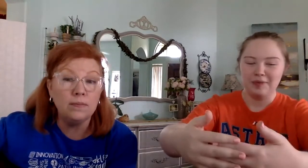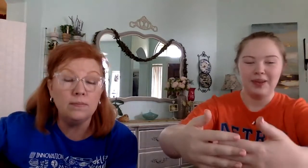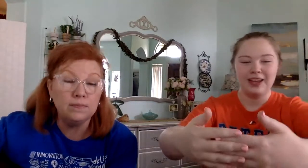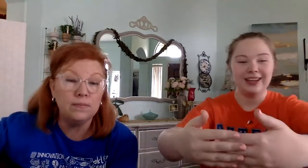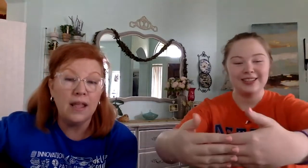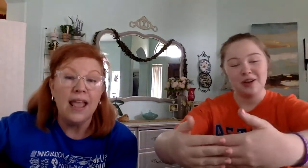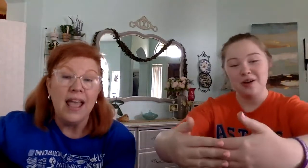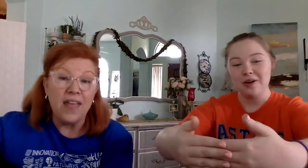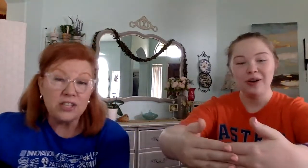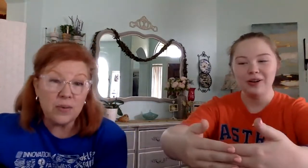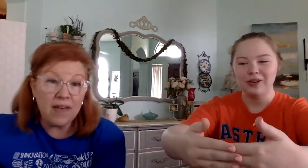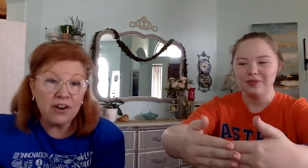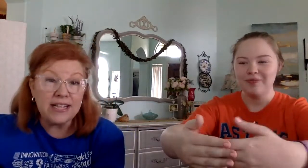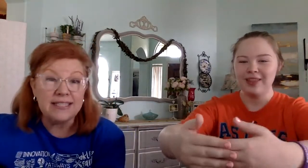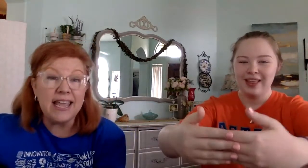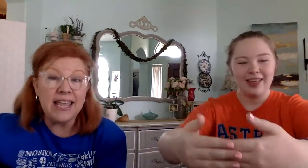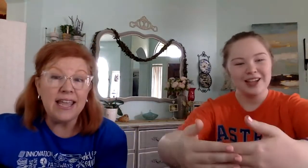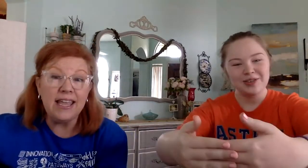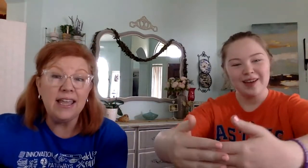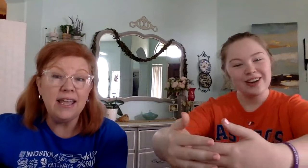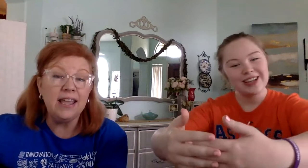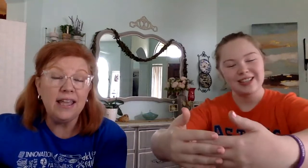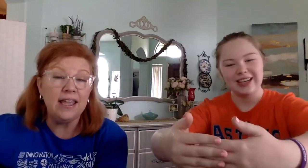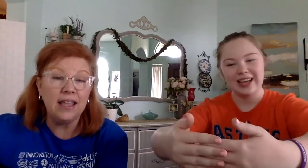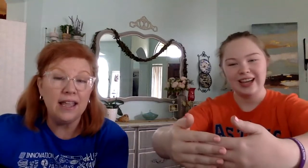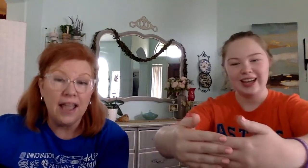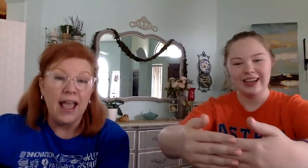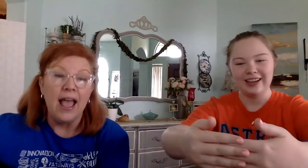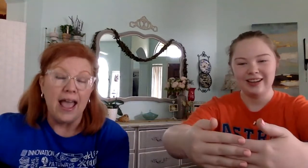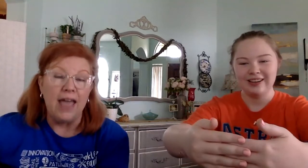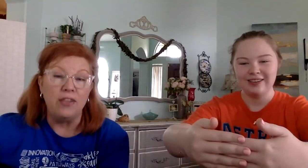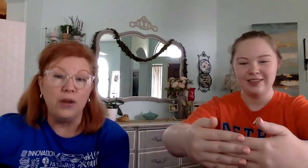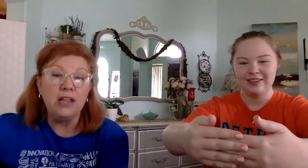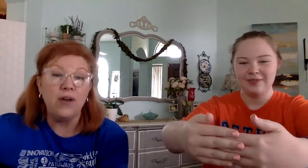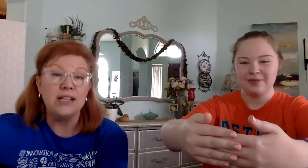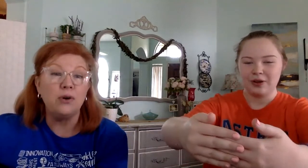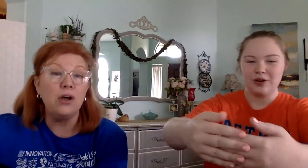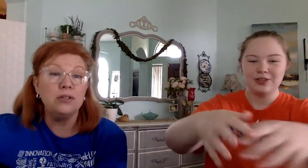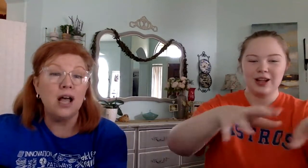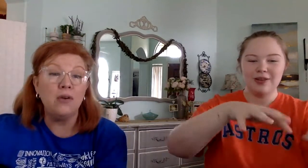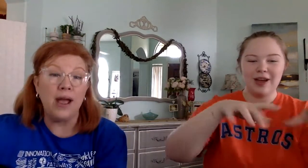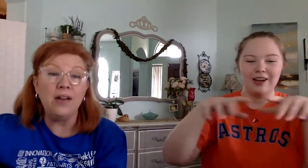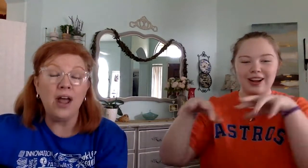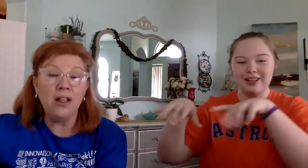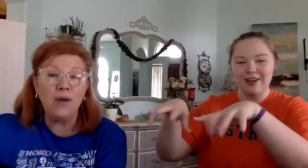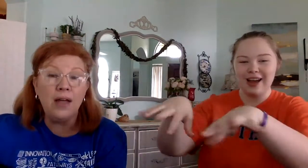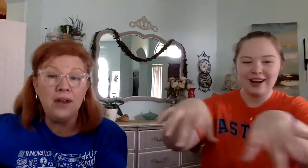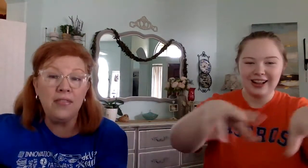biggest hole, that you ever did see, that you ever did see. And on green grass grows all around, in the